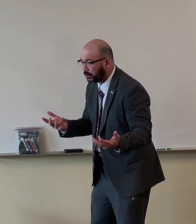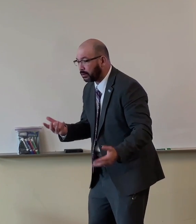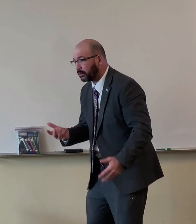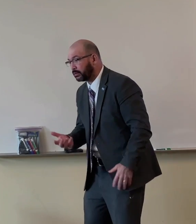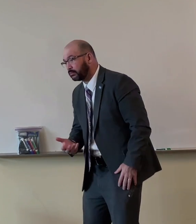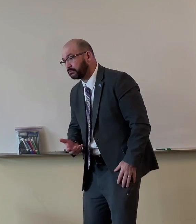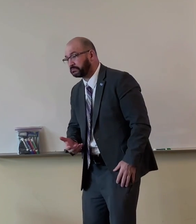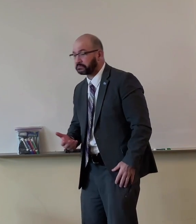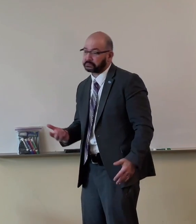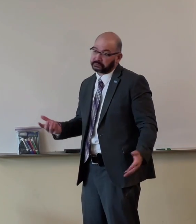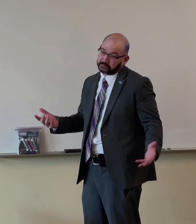She's,